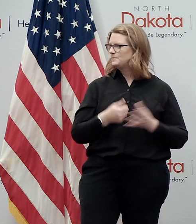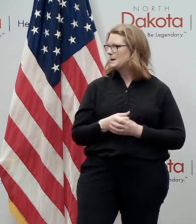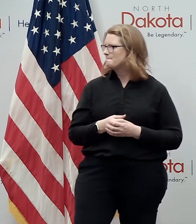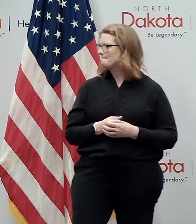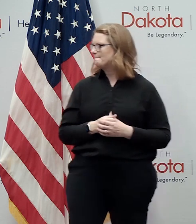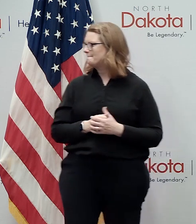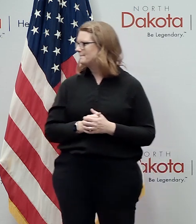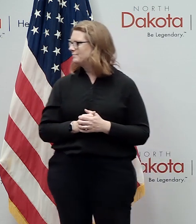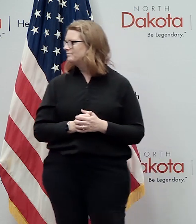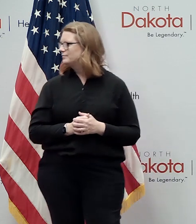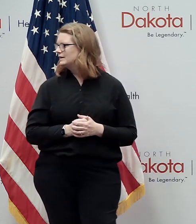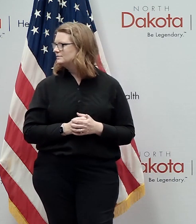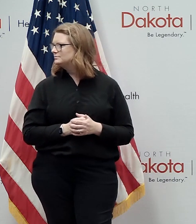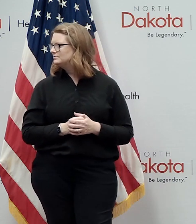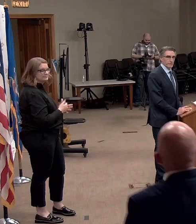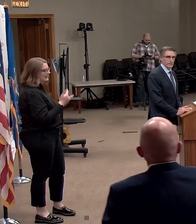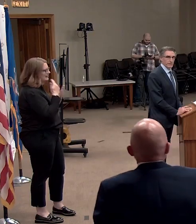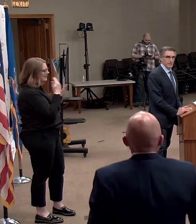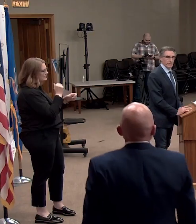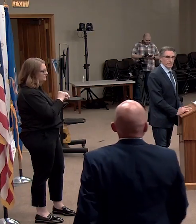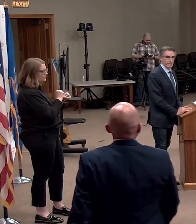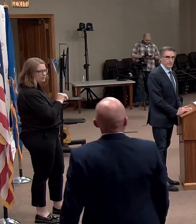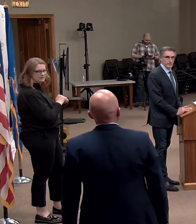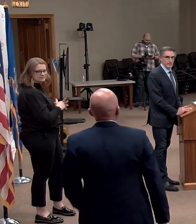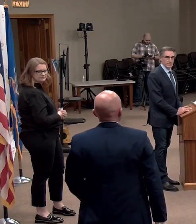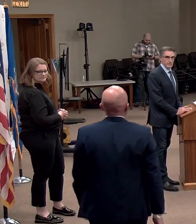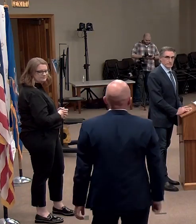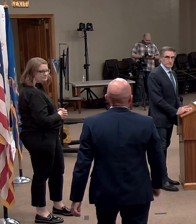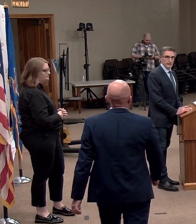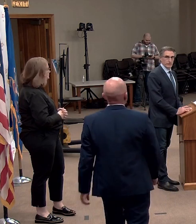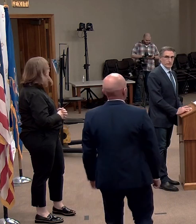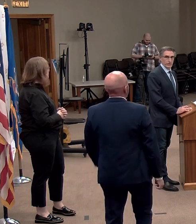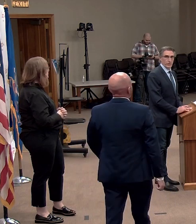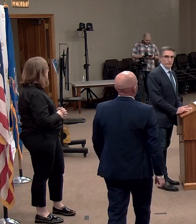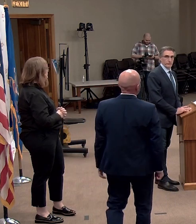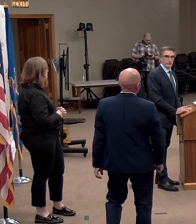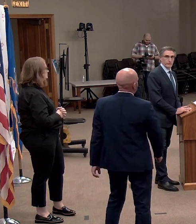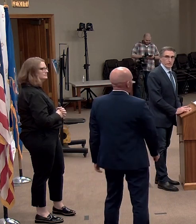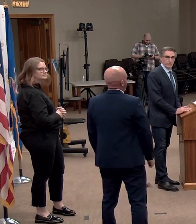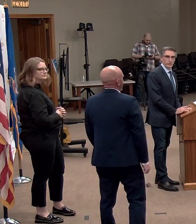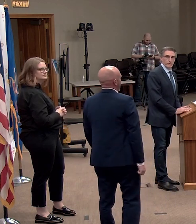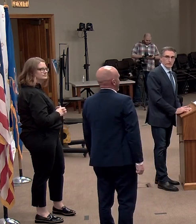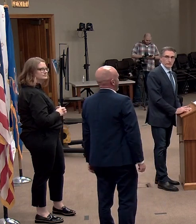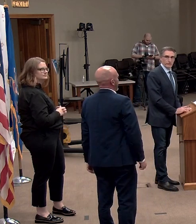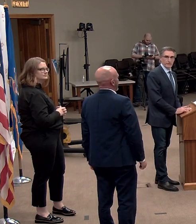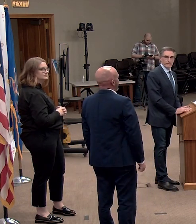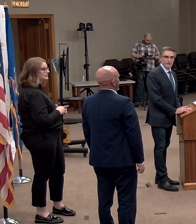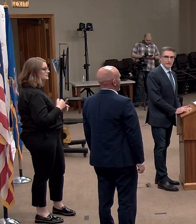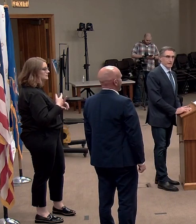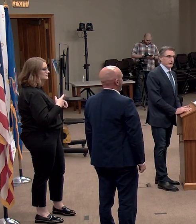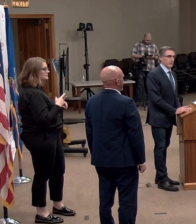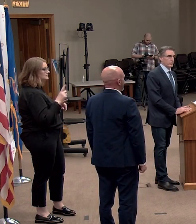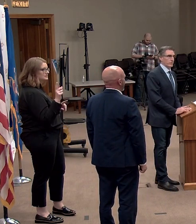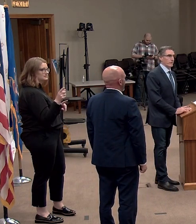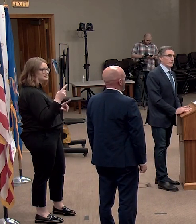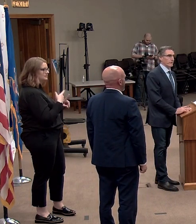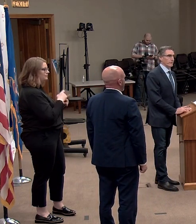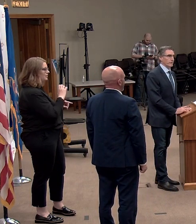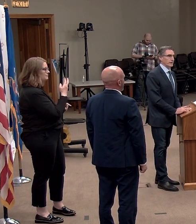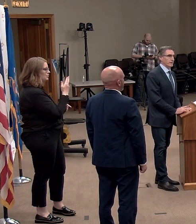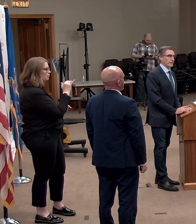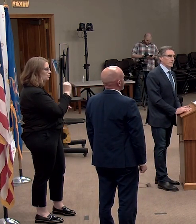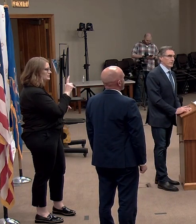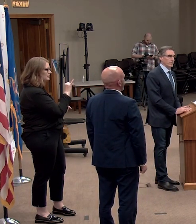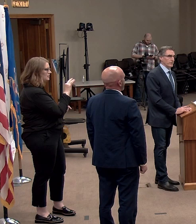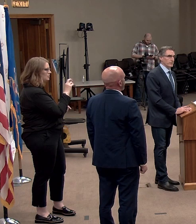Chris, thanks for being here. Thanks for all the work you're, you're doing. And this is a question from Chris to Chris. And, uh, Chris Larson